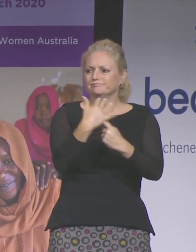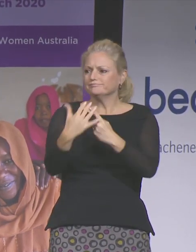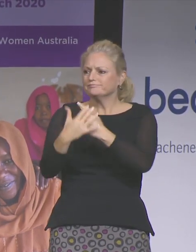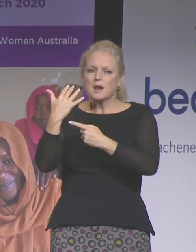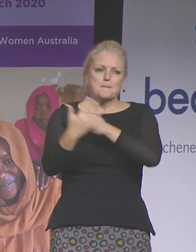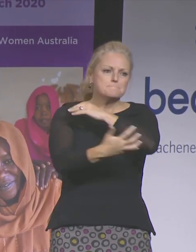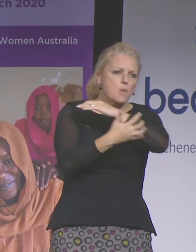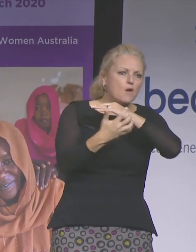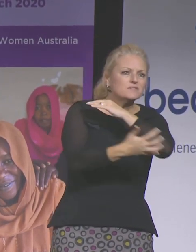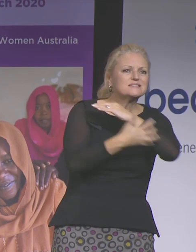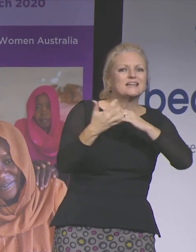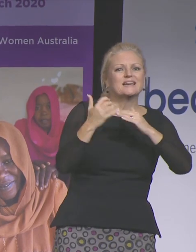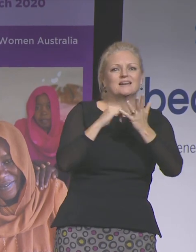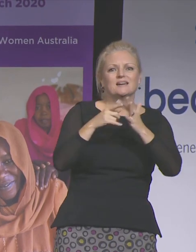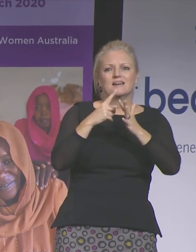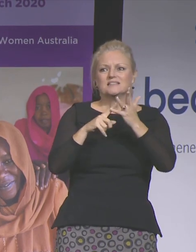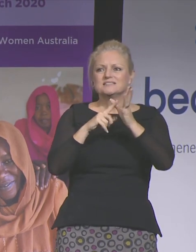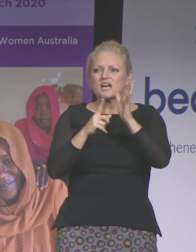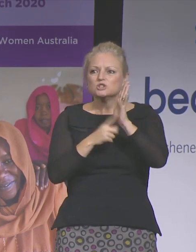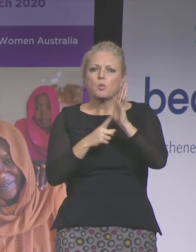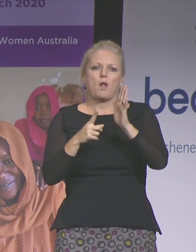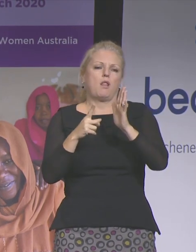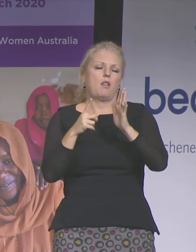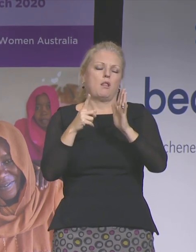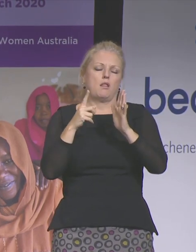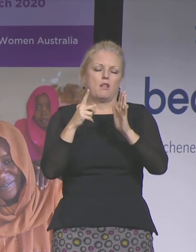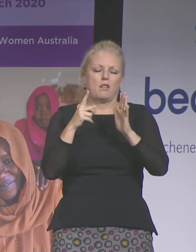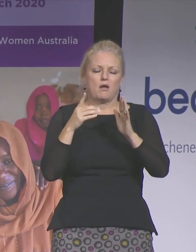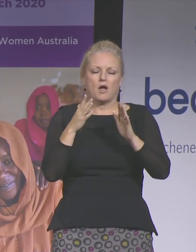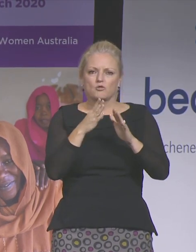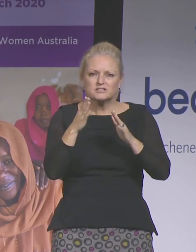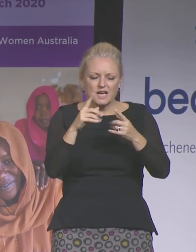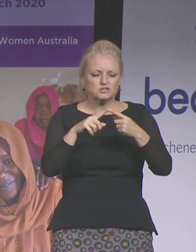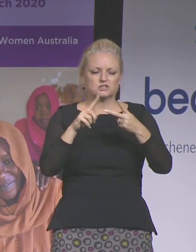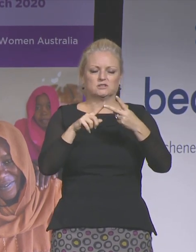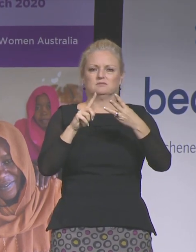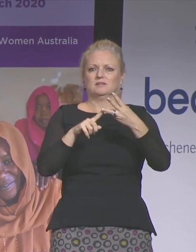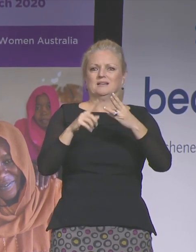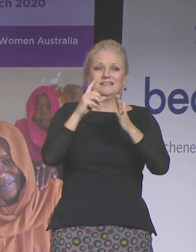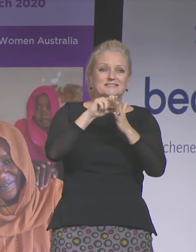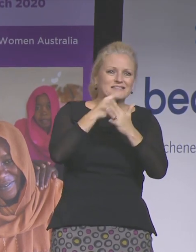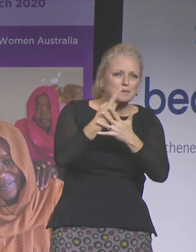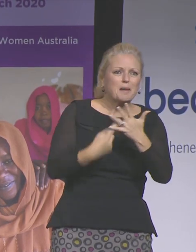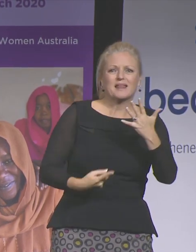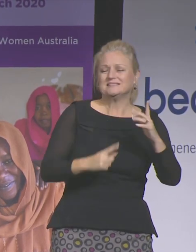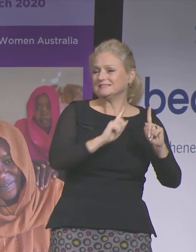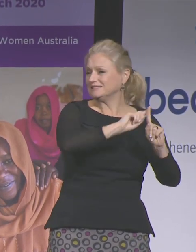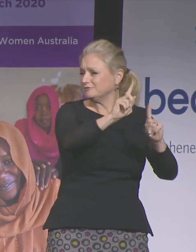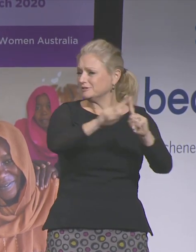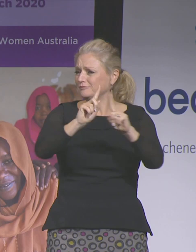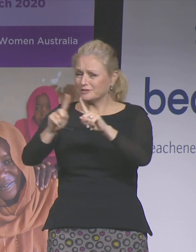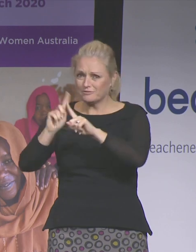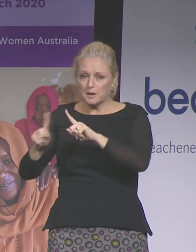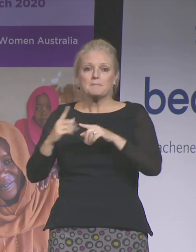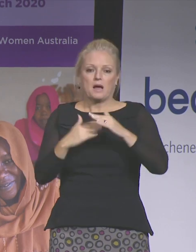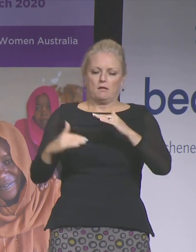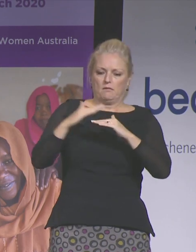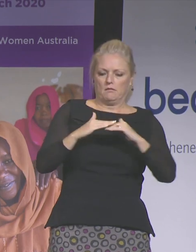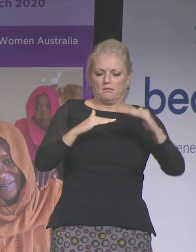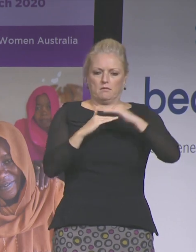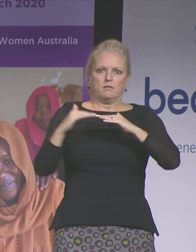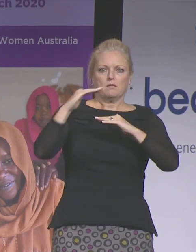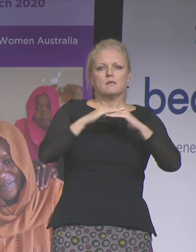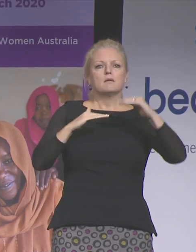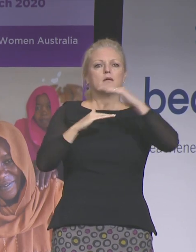sexual orientation, ageism and disability. Who you are and where you sit in the world